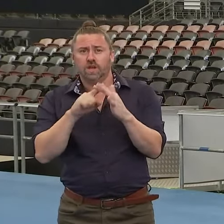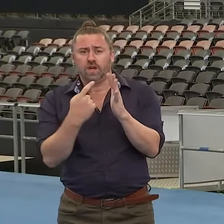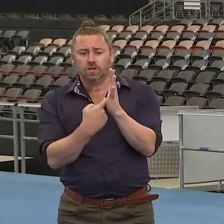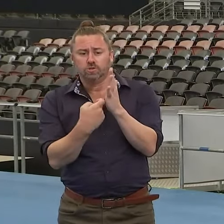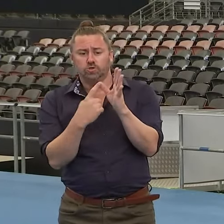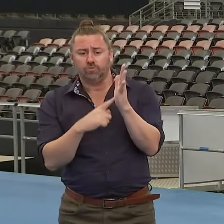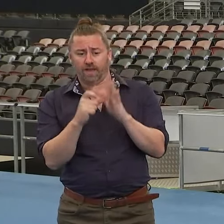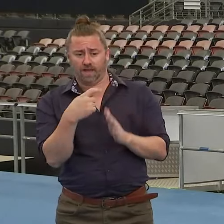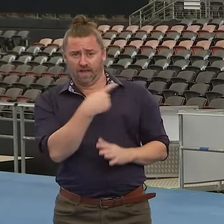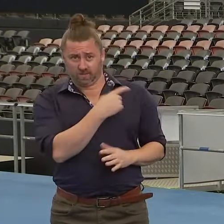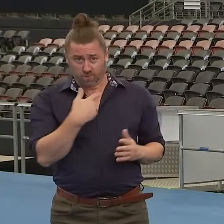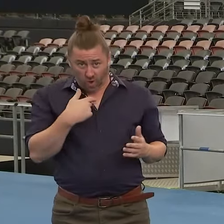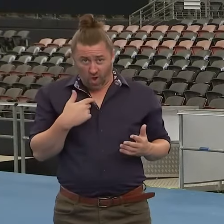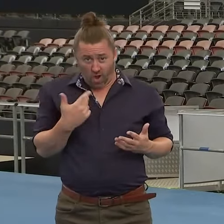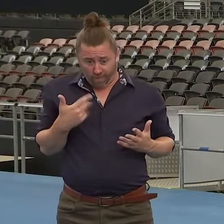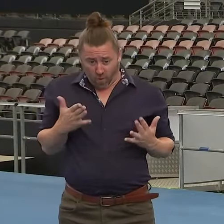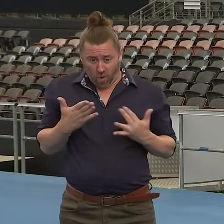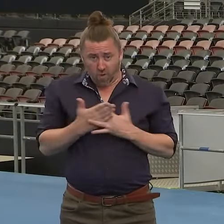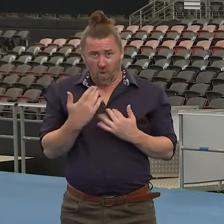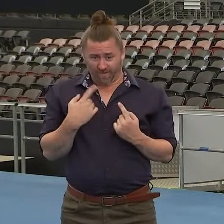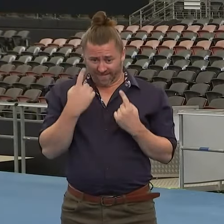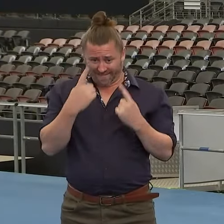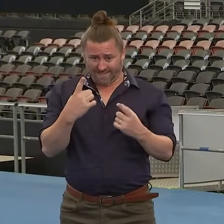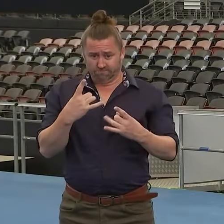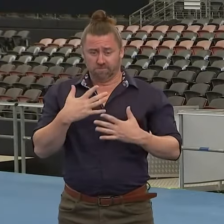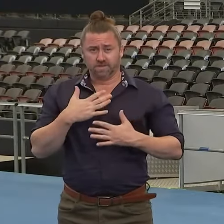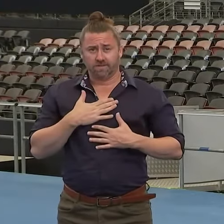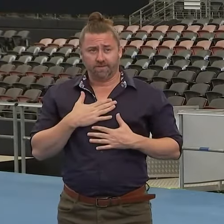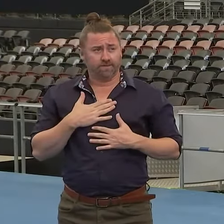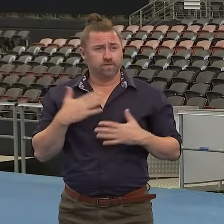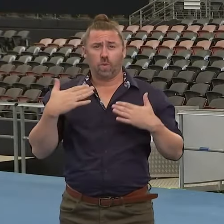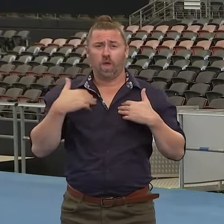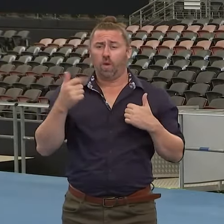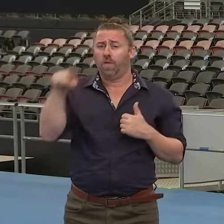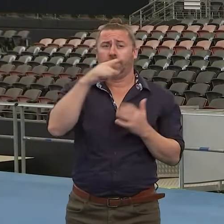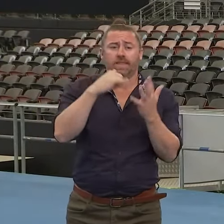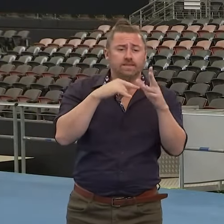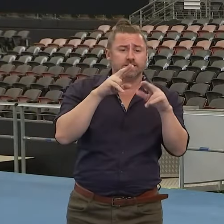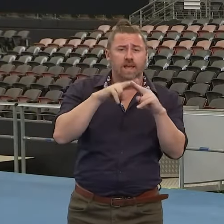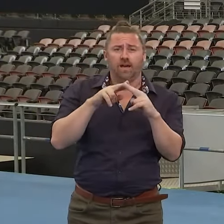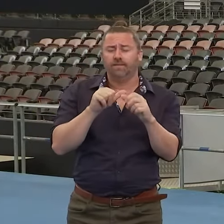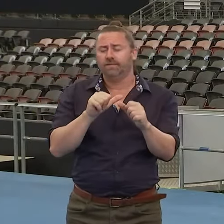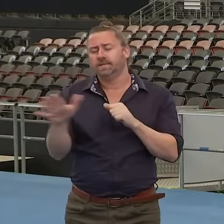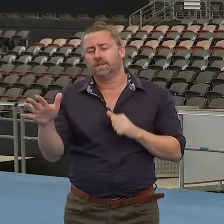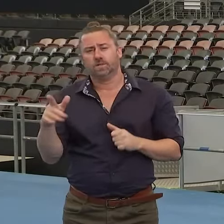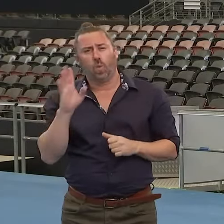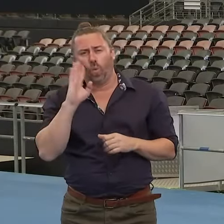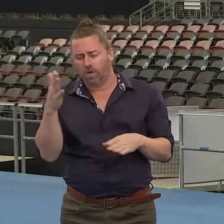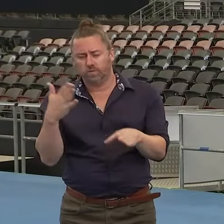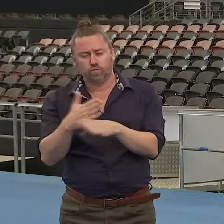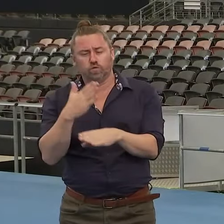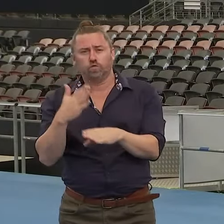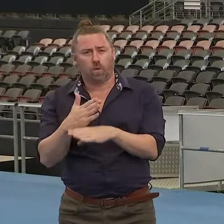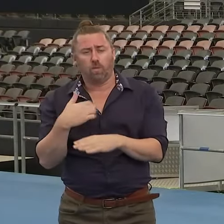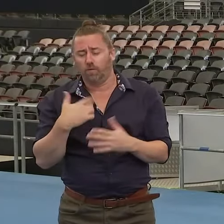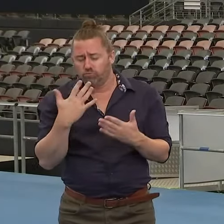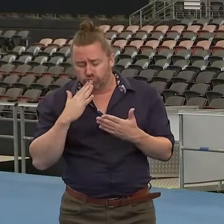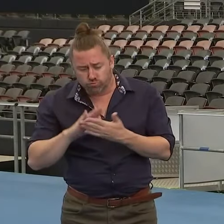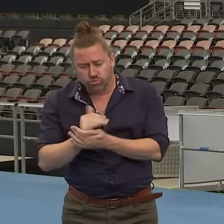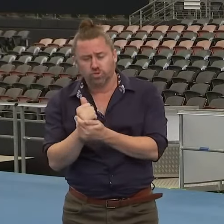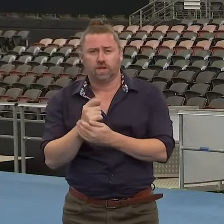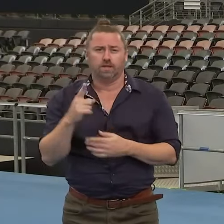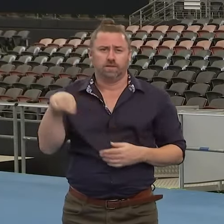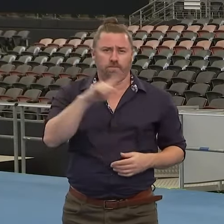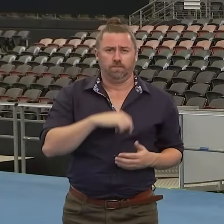being someone who has recently gone through it. To our health staff, congratulations. What a fantastic job they are all doing. And equally